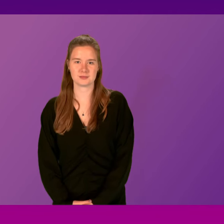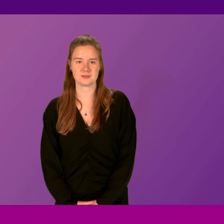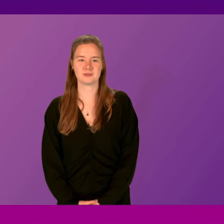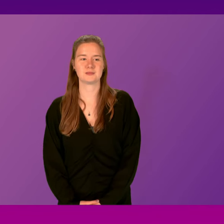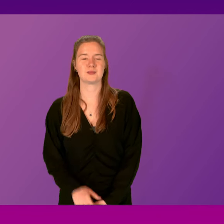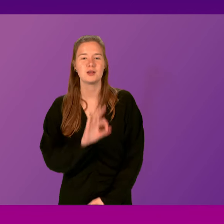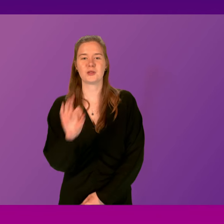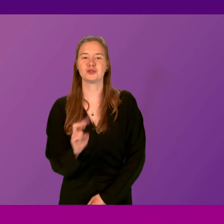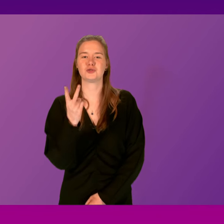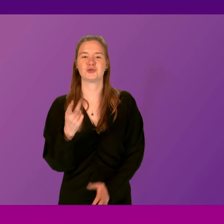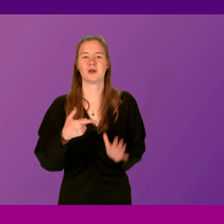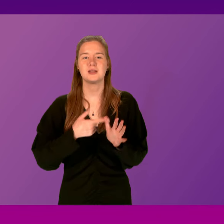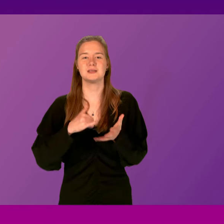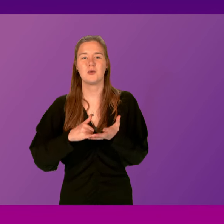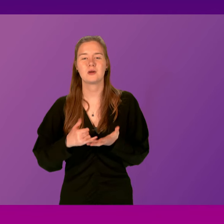Members.